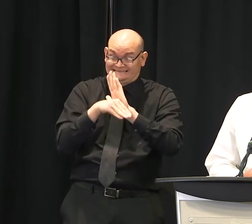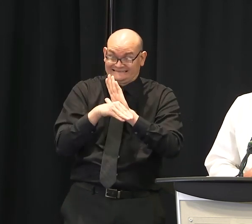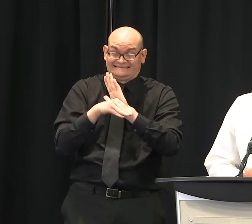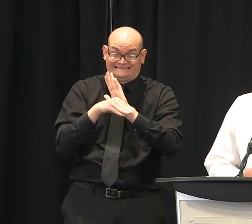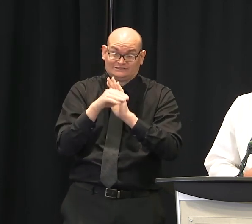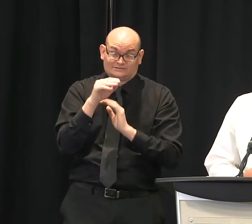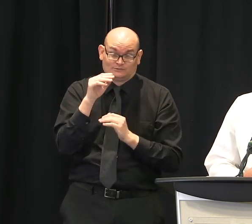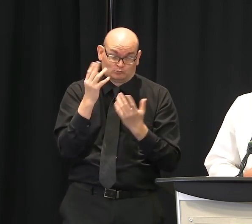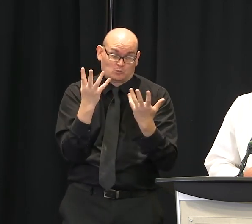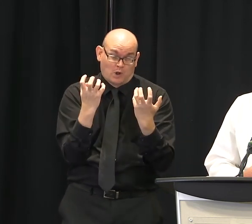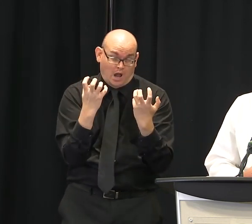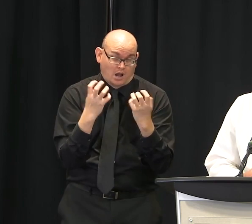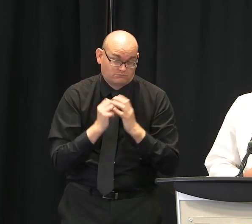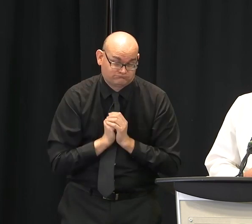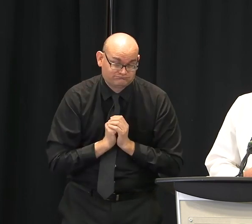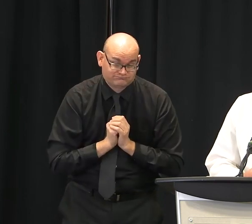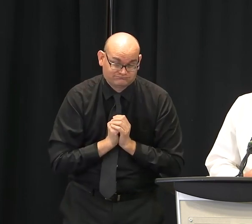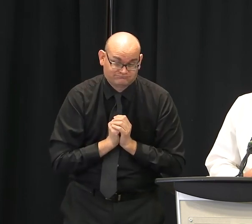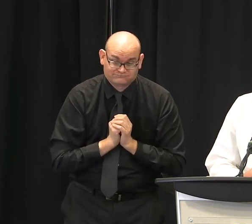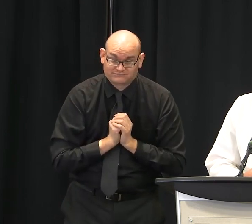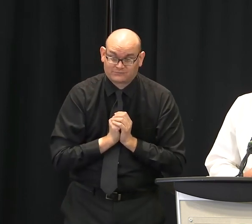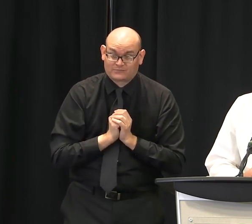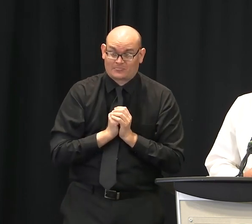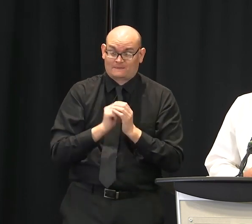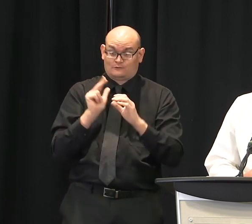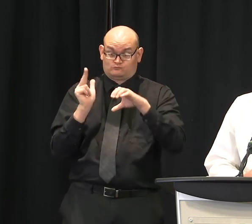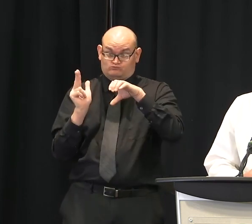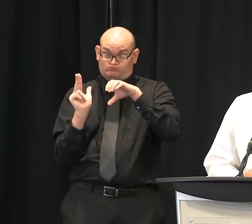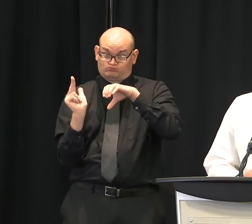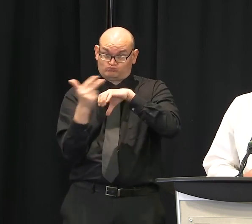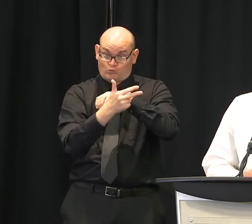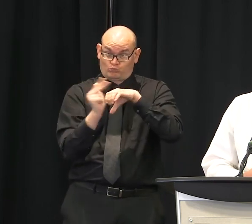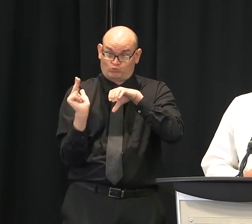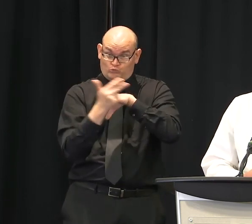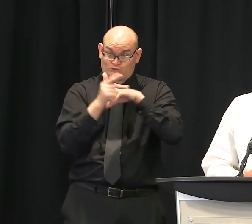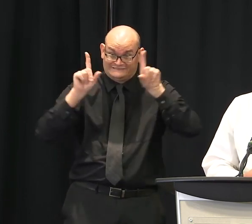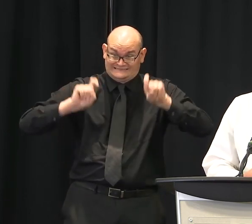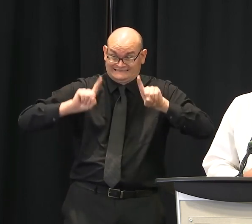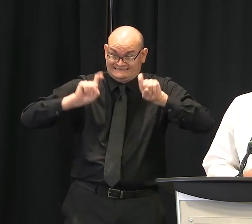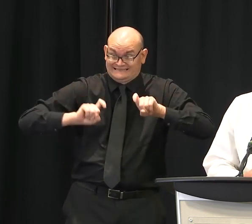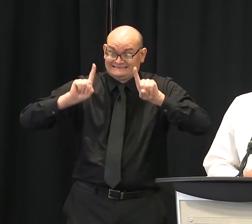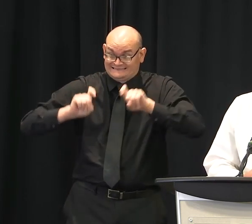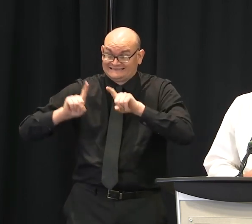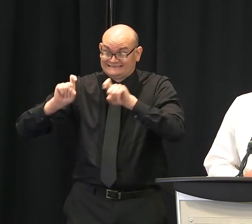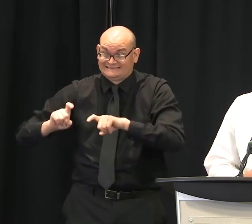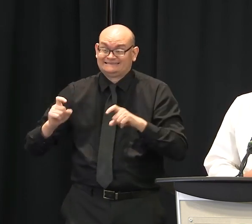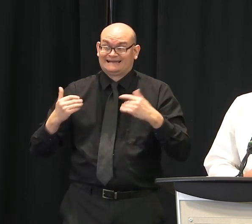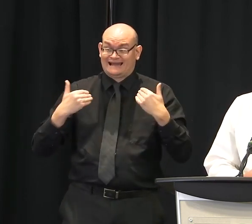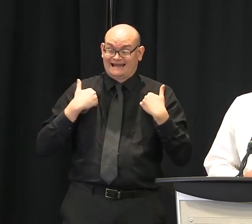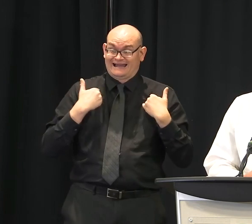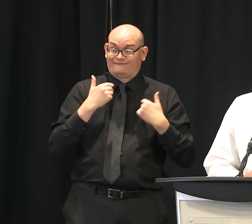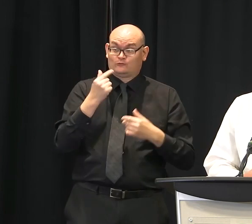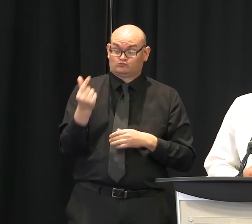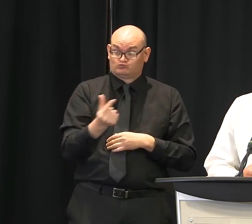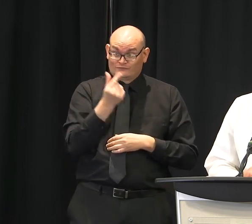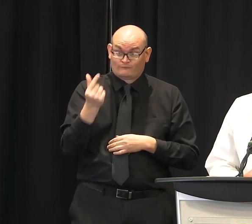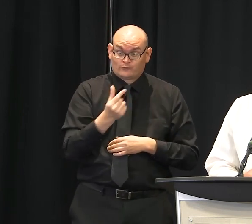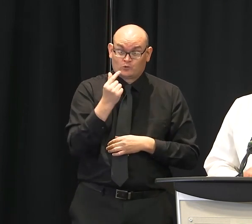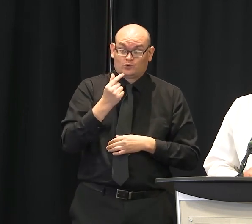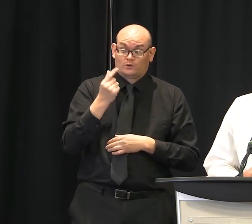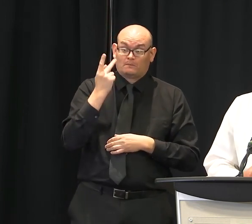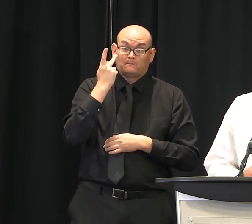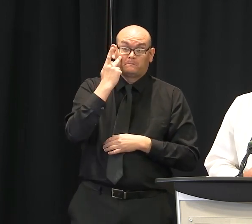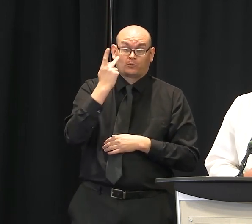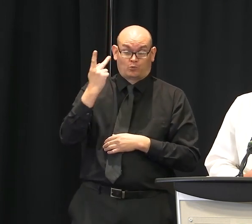available at the hospital, both here in Greenville at Memorial and then at Columbia at Richland that is available, and we are still